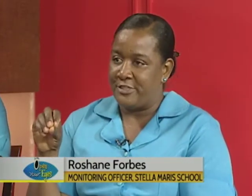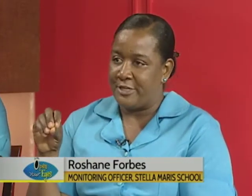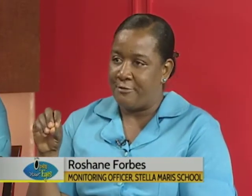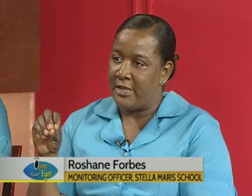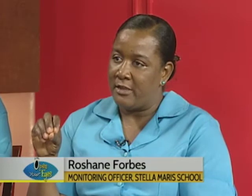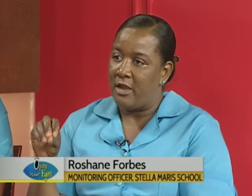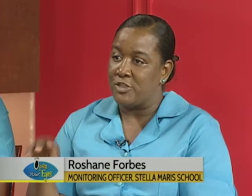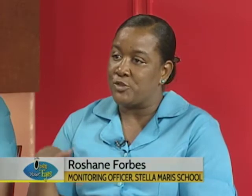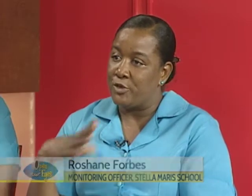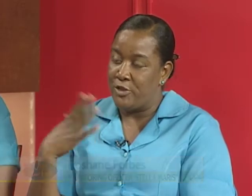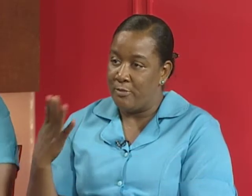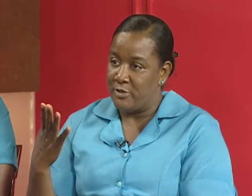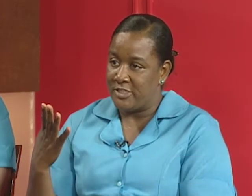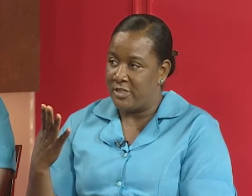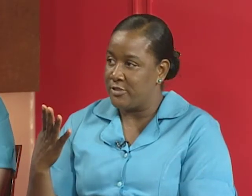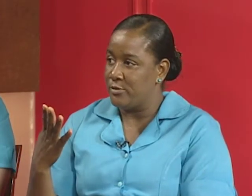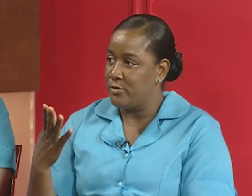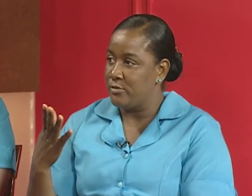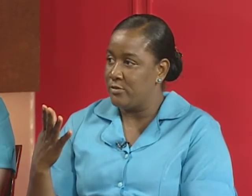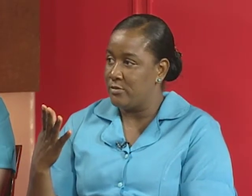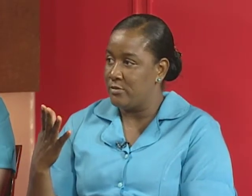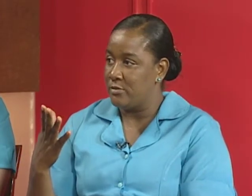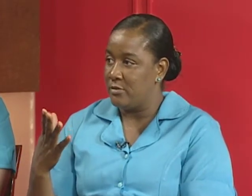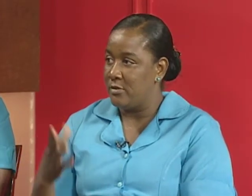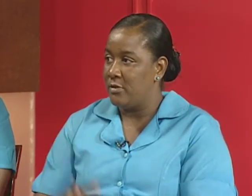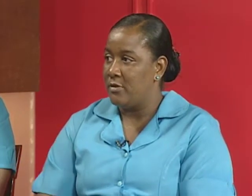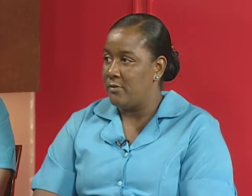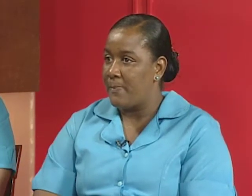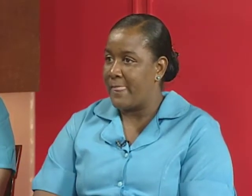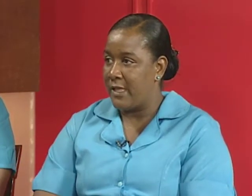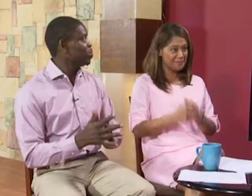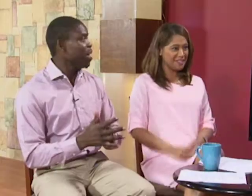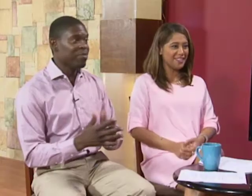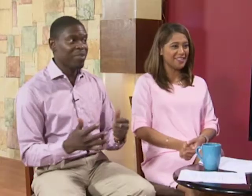correct also and numbers also oh are we doing numbers next